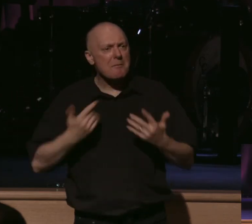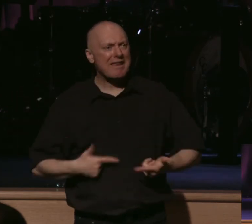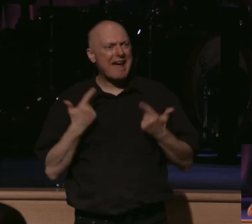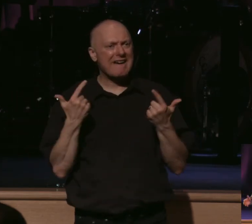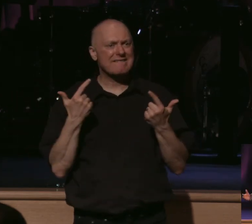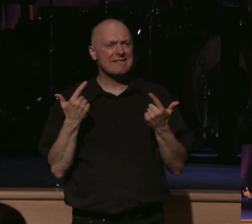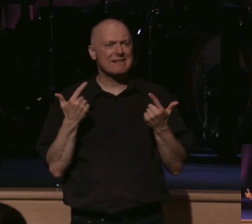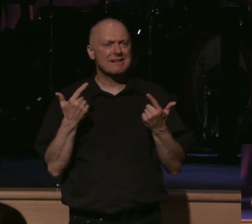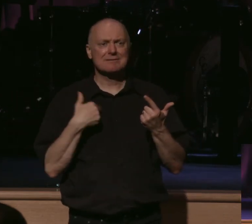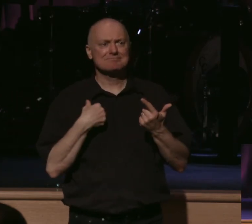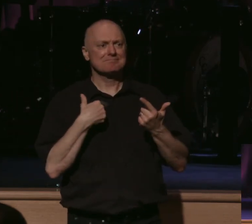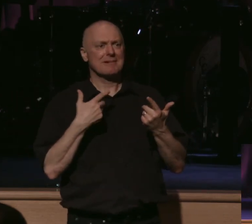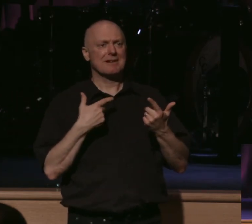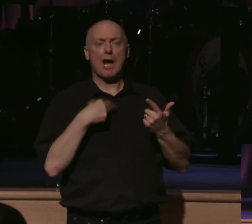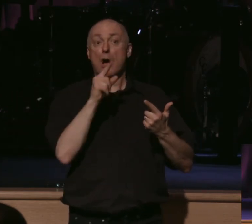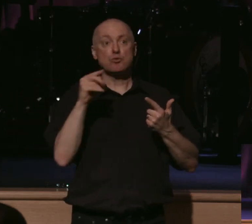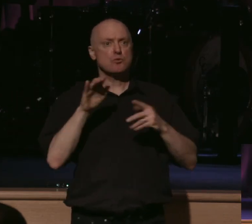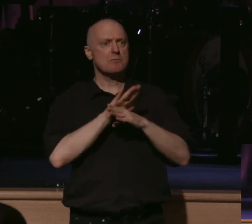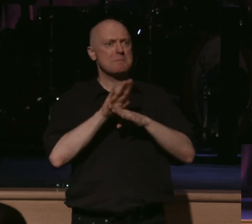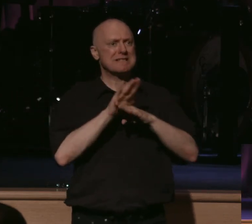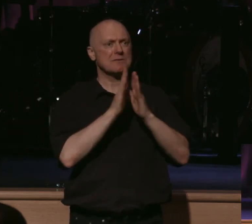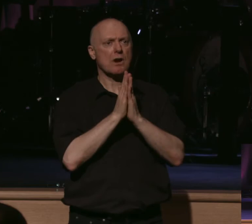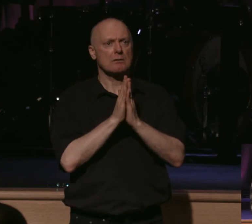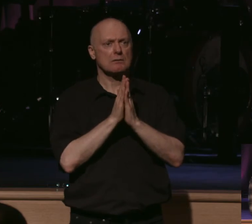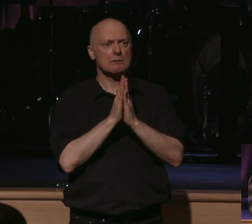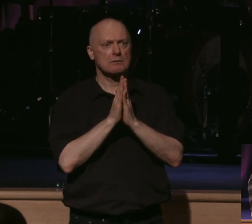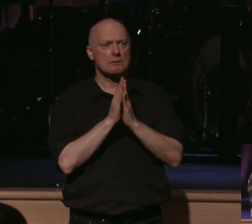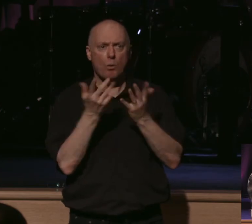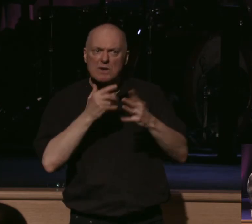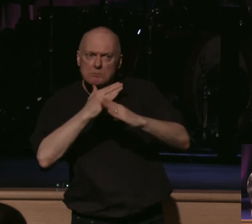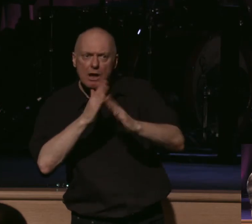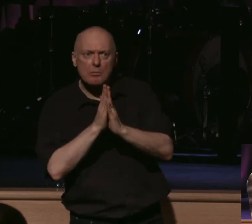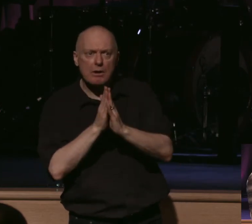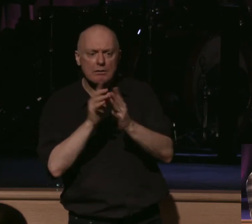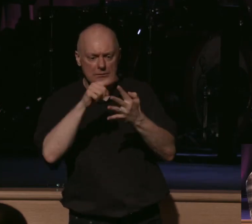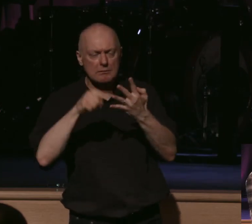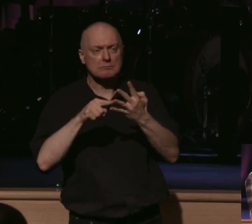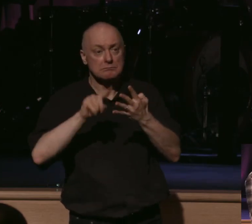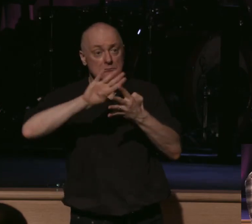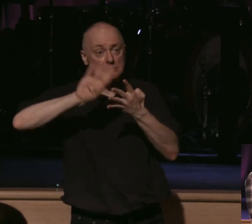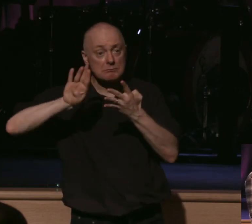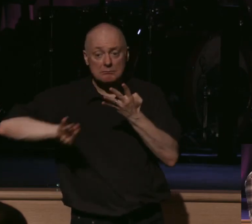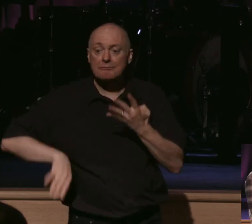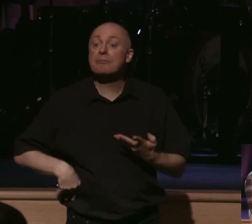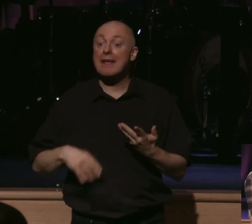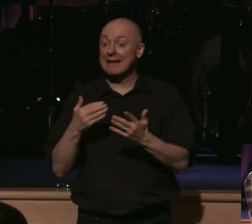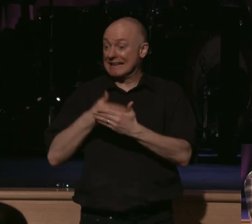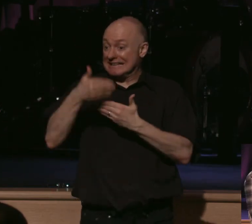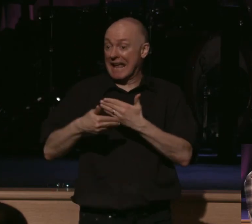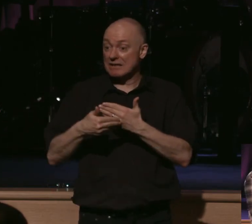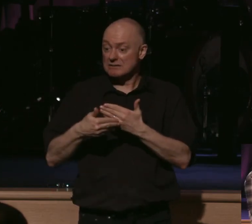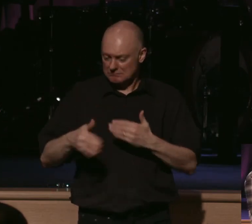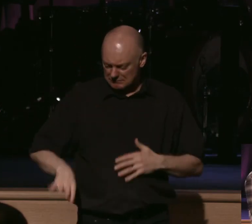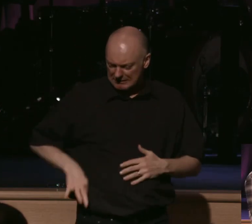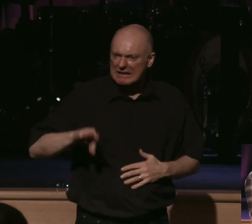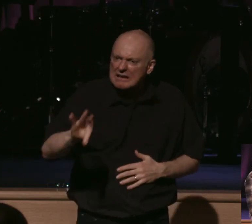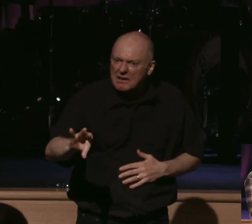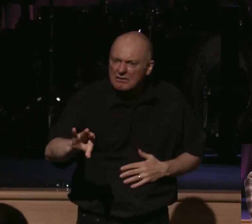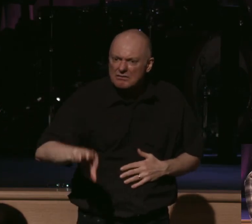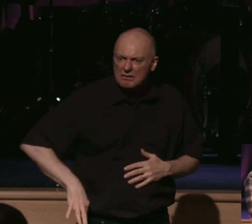producing an inability to even pray in my life? Live simply. Next, give generously. Of course. What